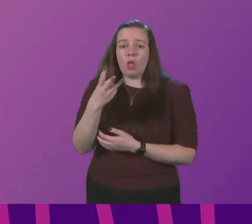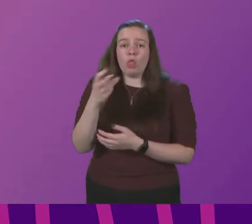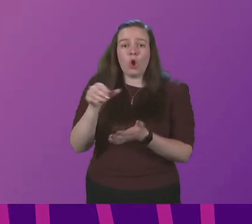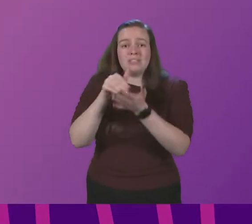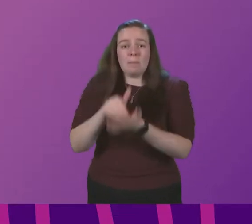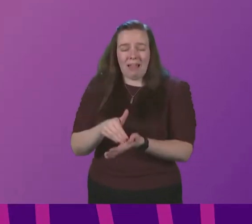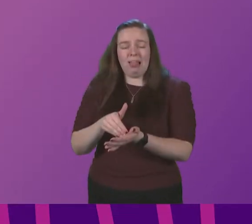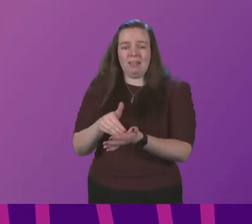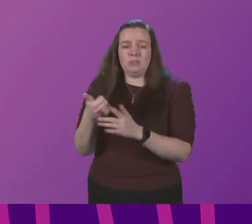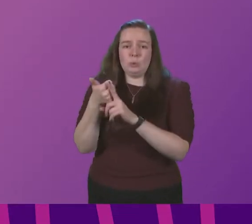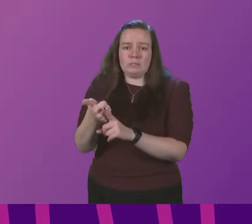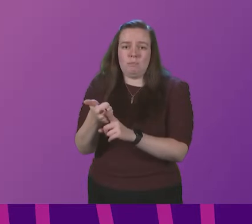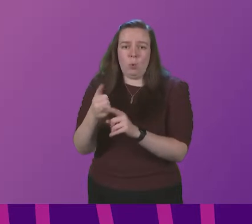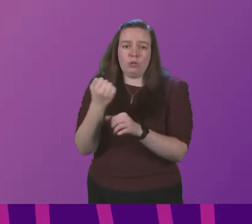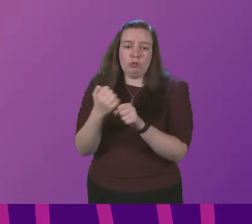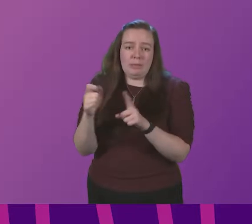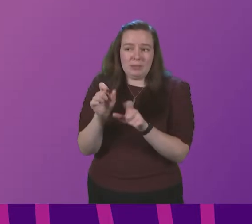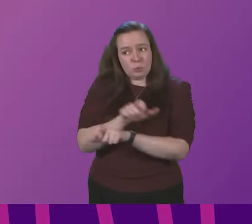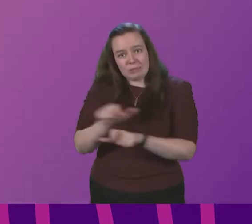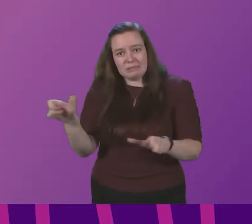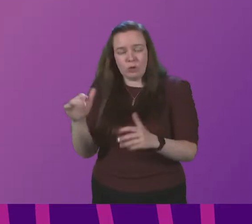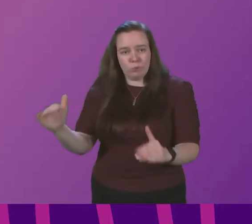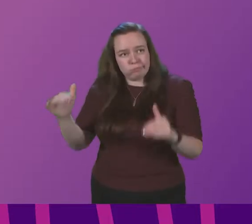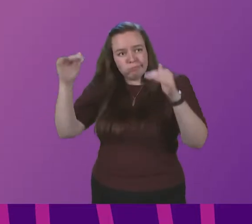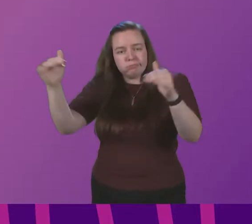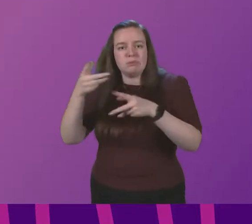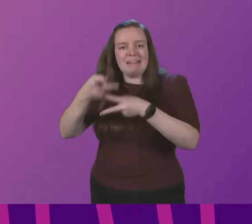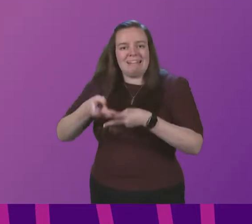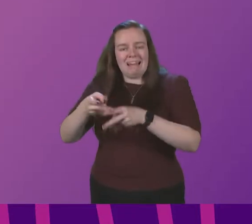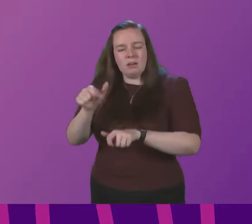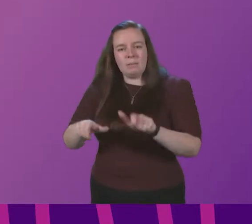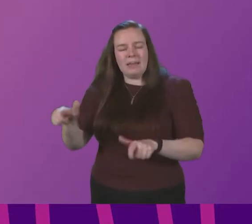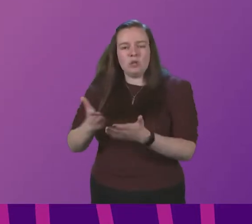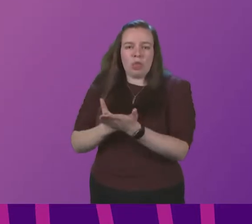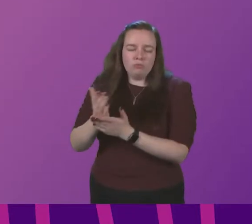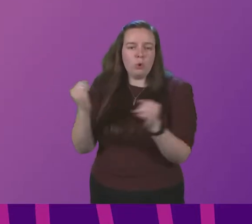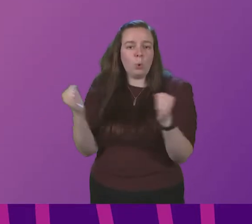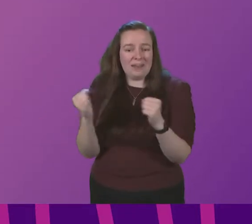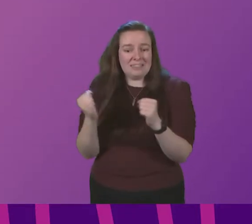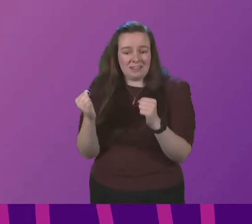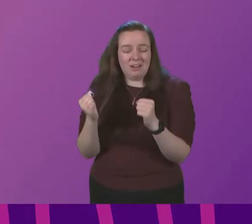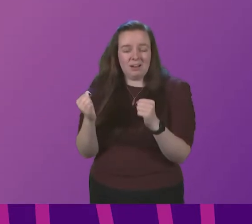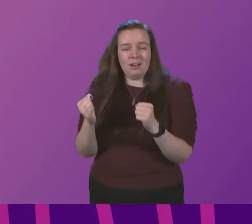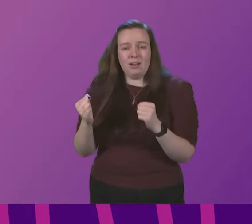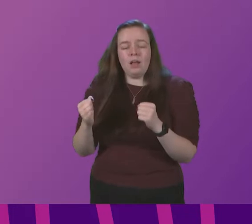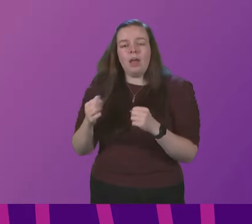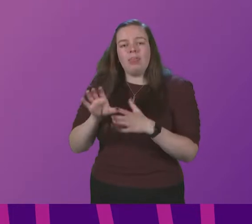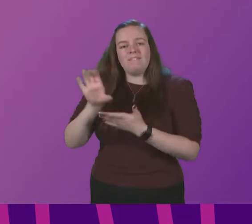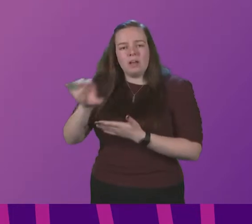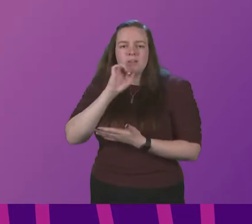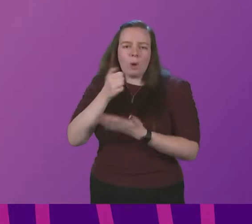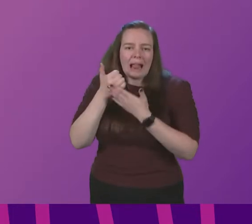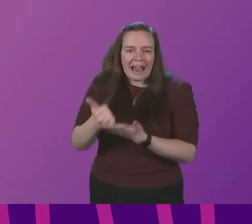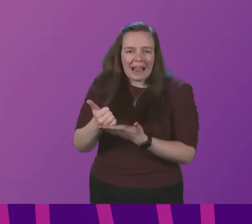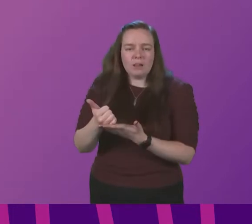to support GP practices to continue providing a high level of care to patients through winter the funding will help with the provision